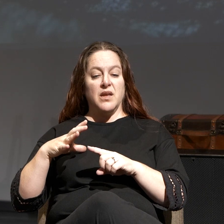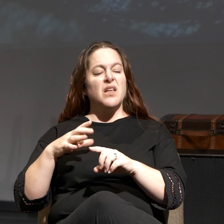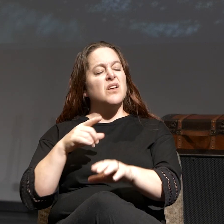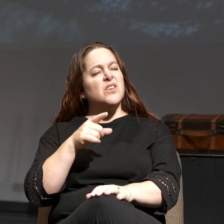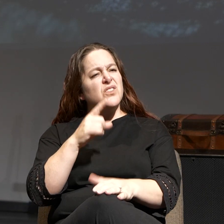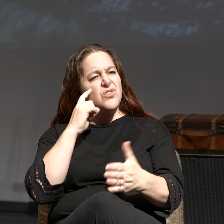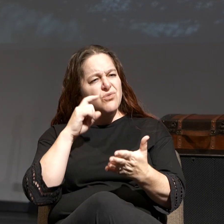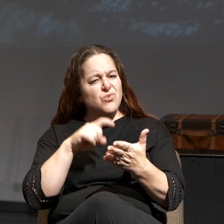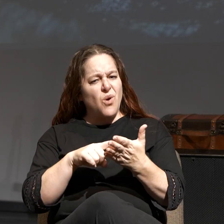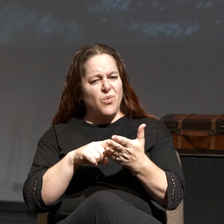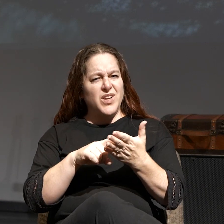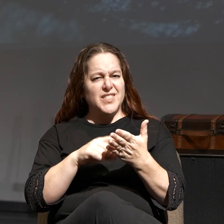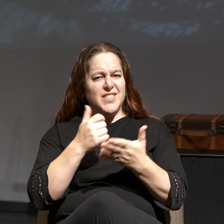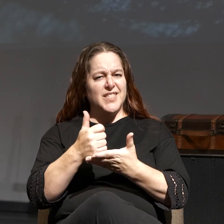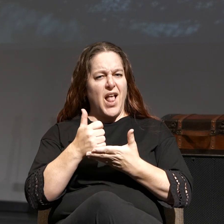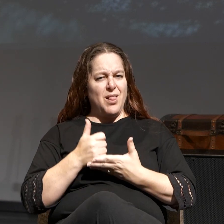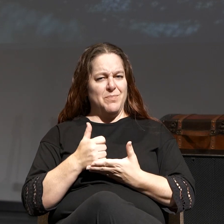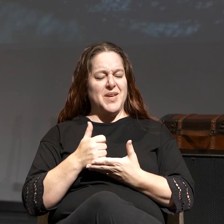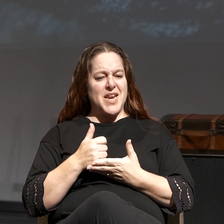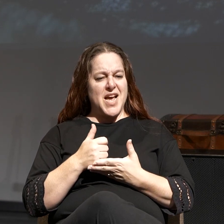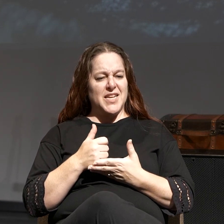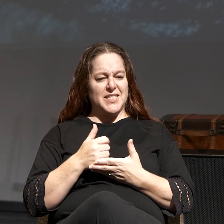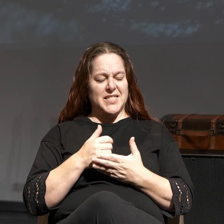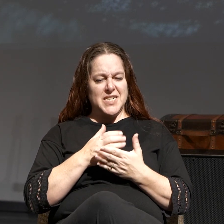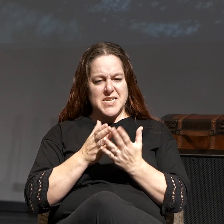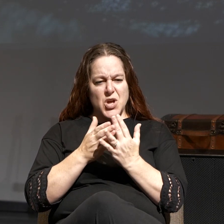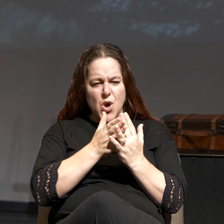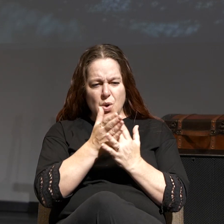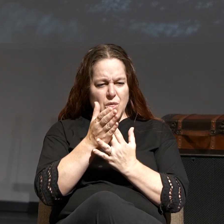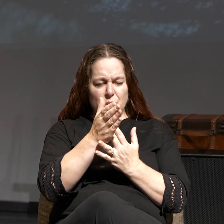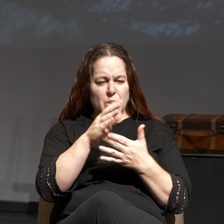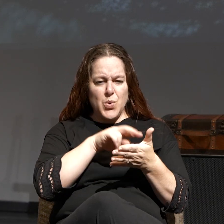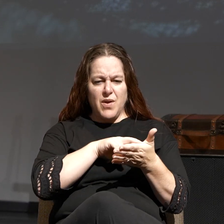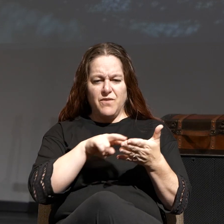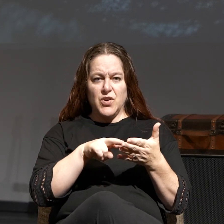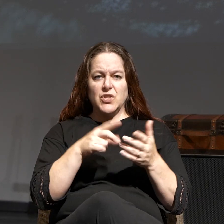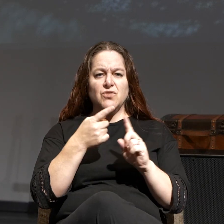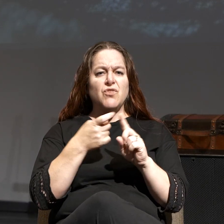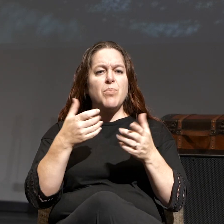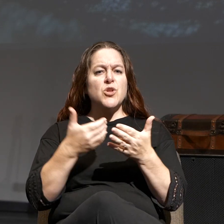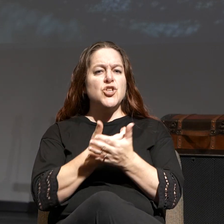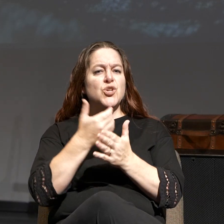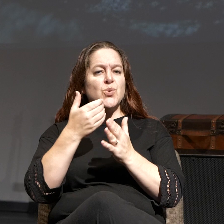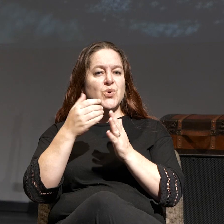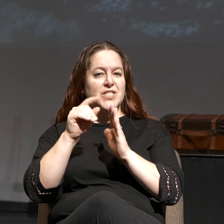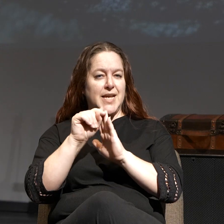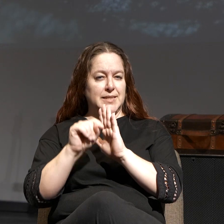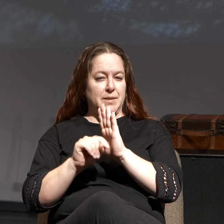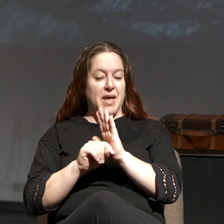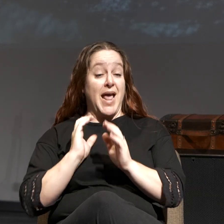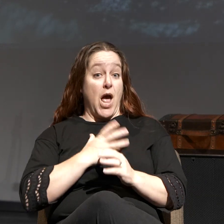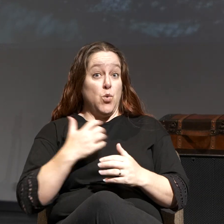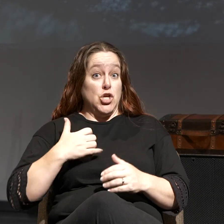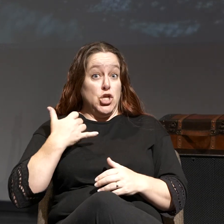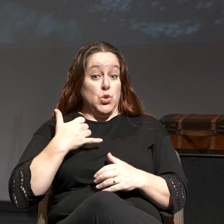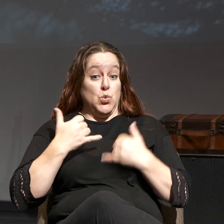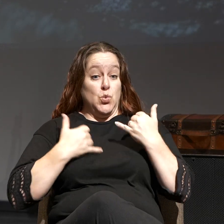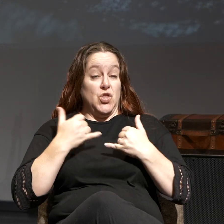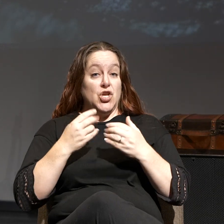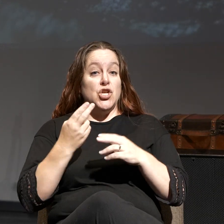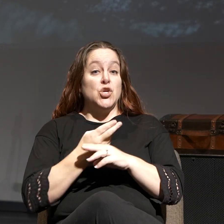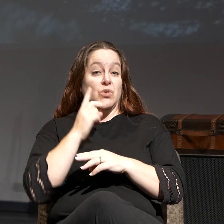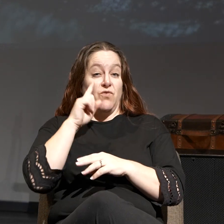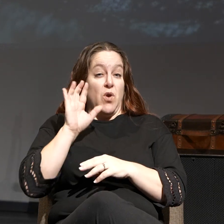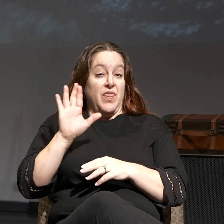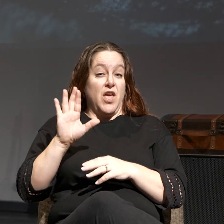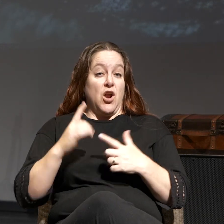you notice here He's actually helping us to walk through a particular verse that's found in the New Testament, and actually our youth use this verse as their theme